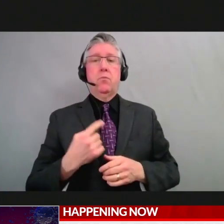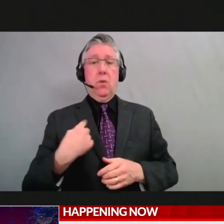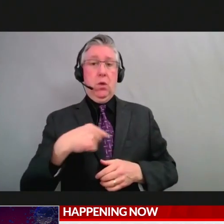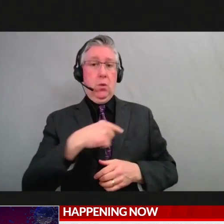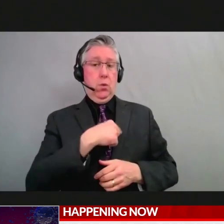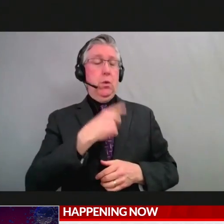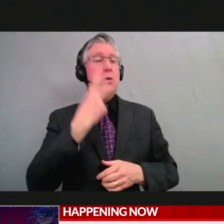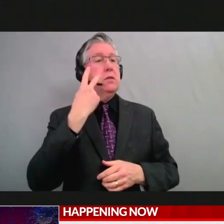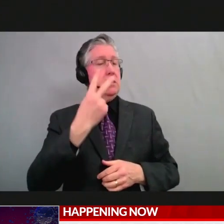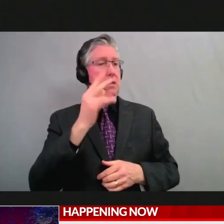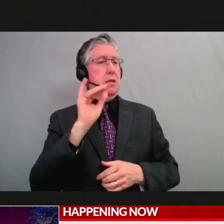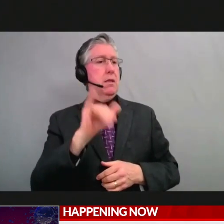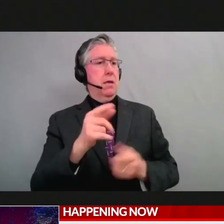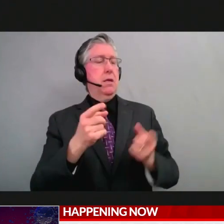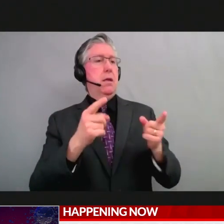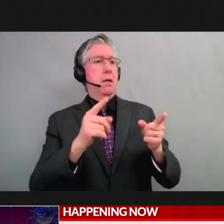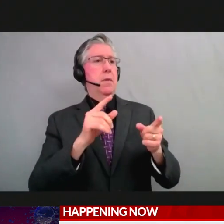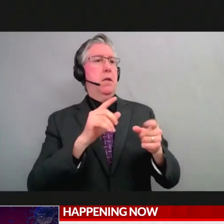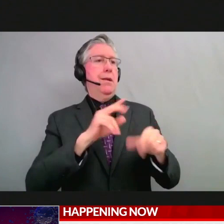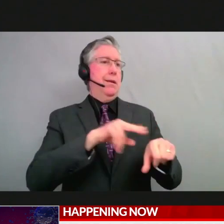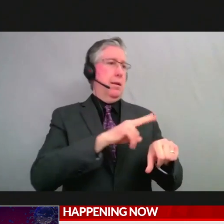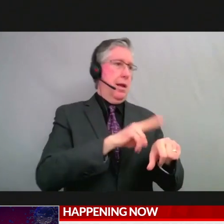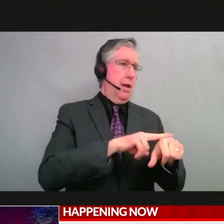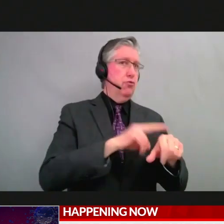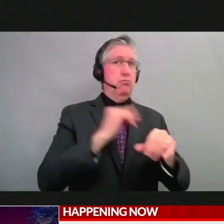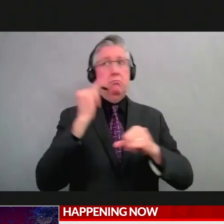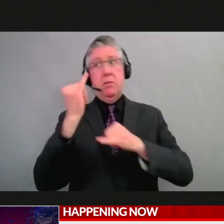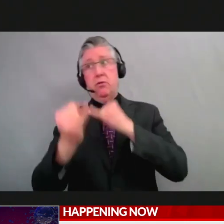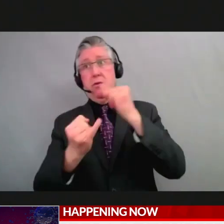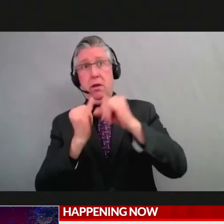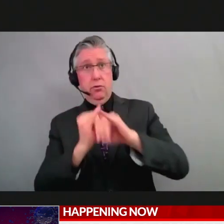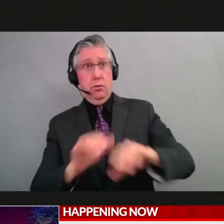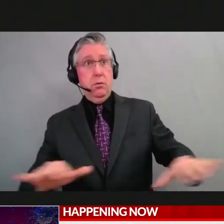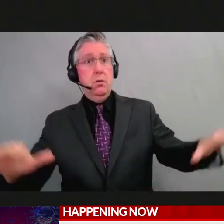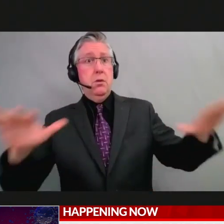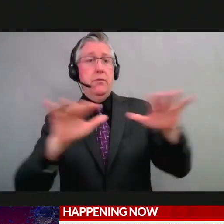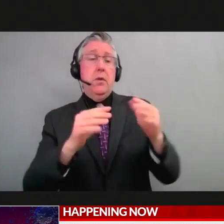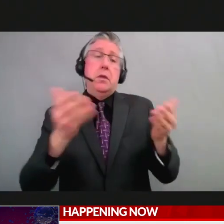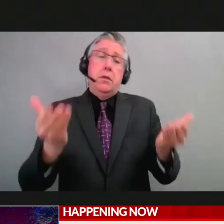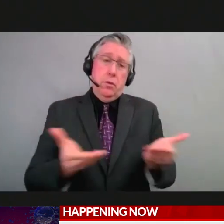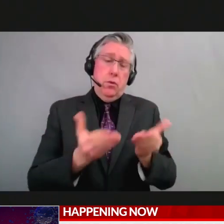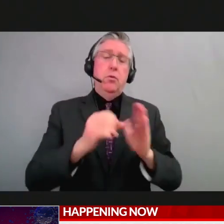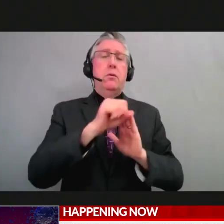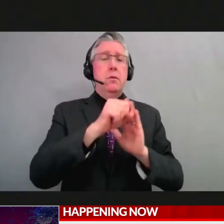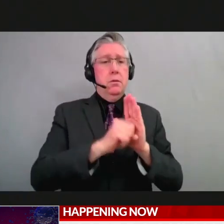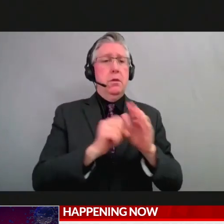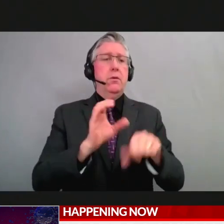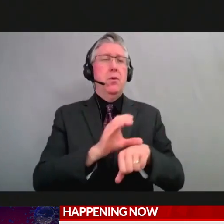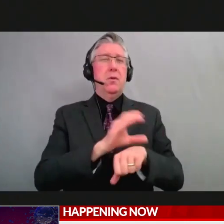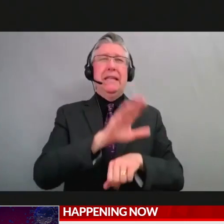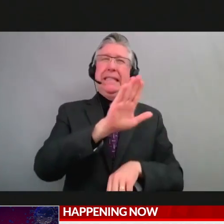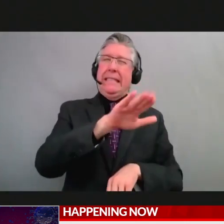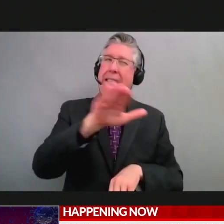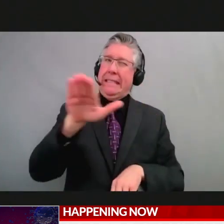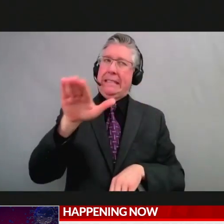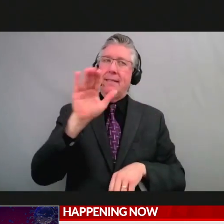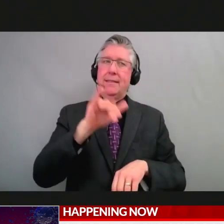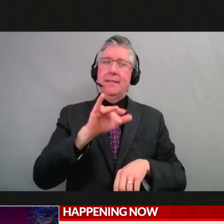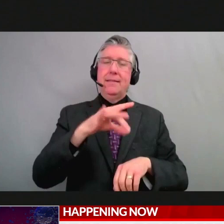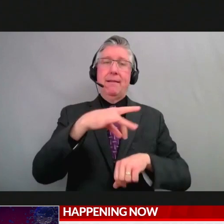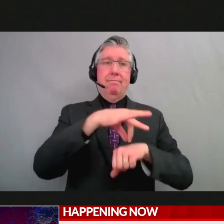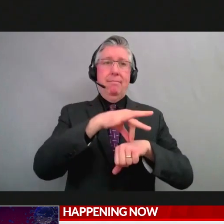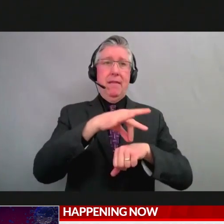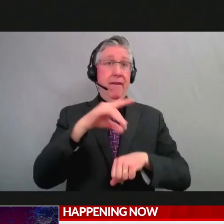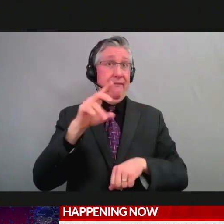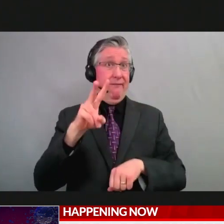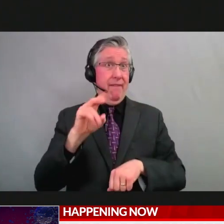and we are, of course, having them in Colorado. This virus is very unpredictable. Every time we think we